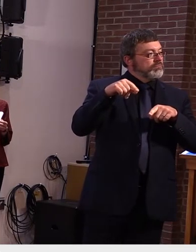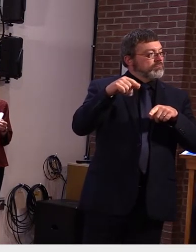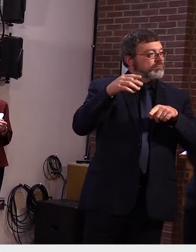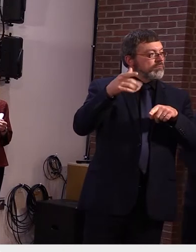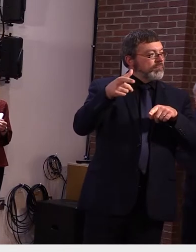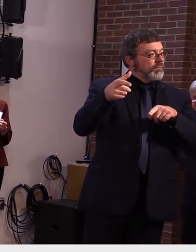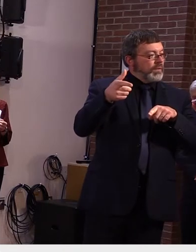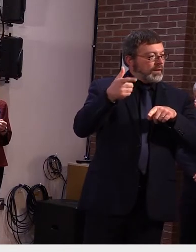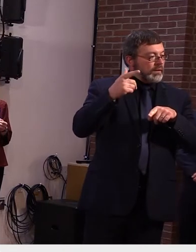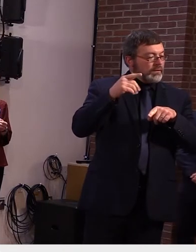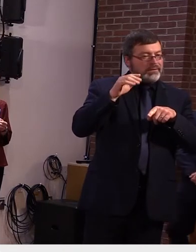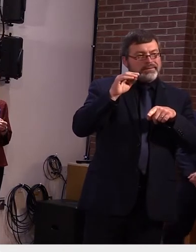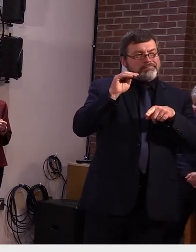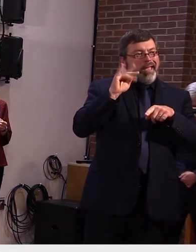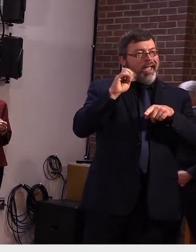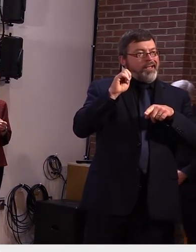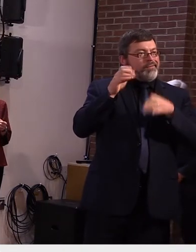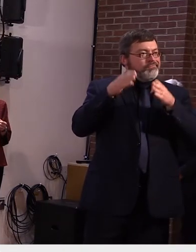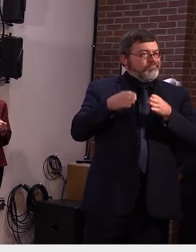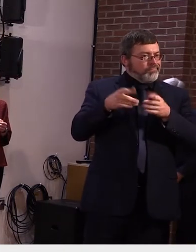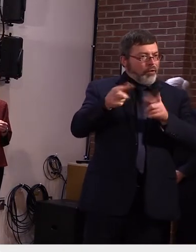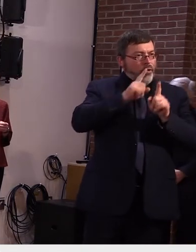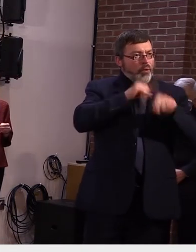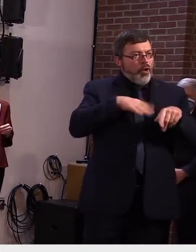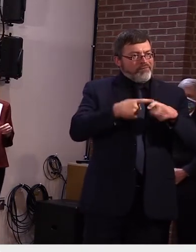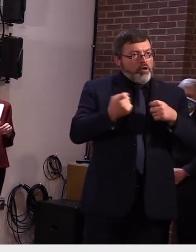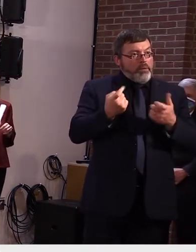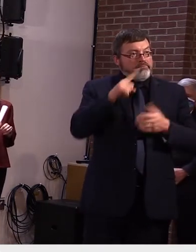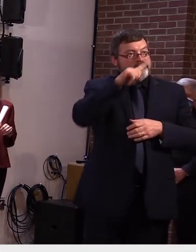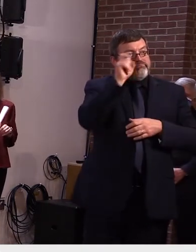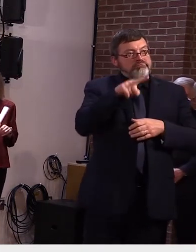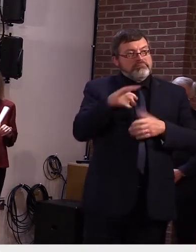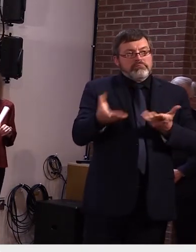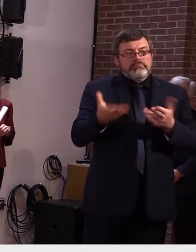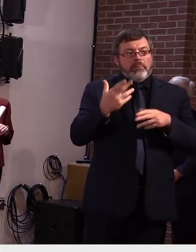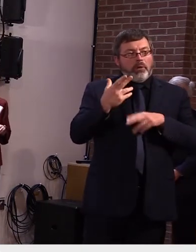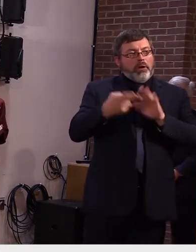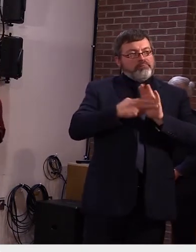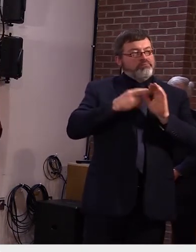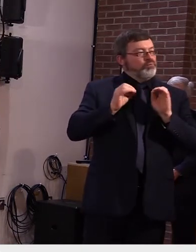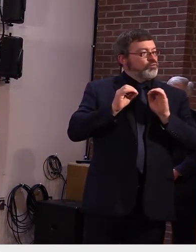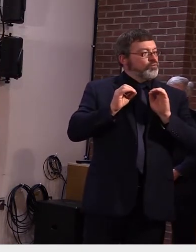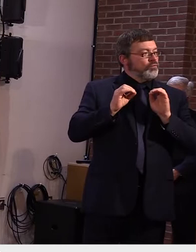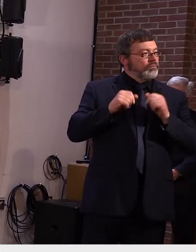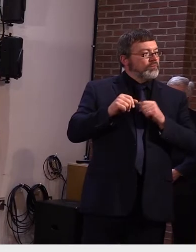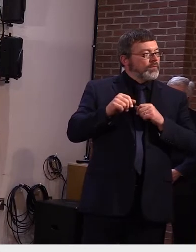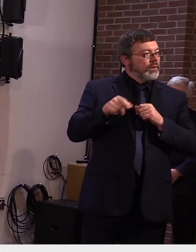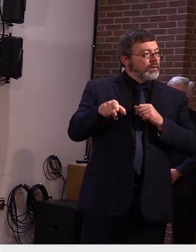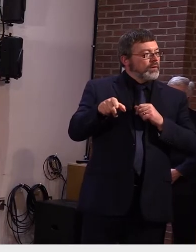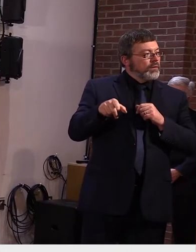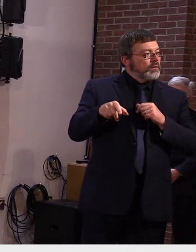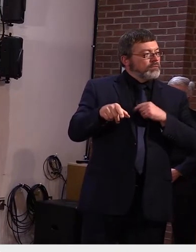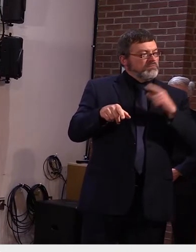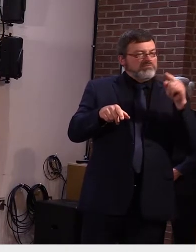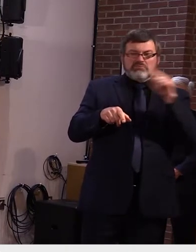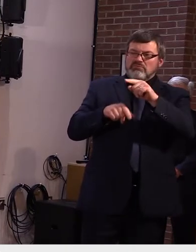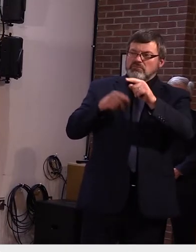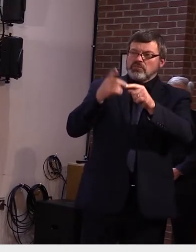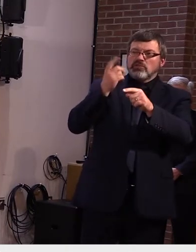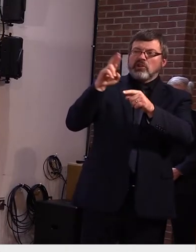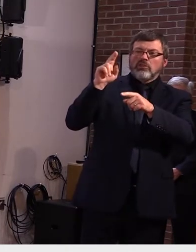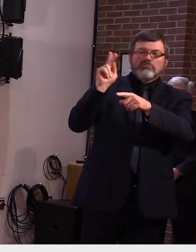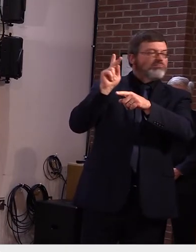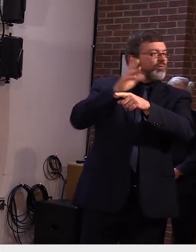thanks jason uh dr kelso uh i guess i'm not sure uh we heard your answer about